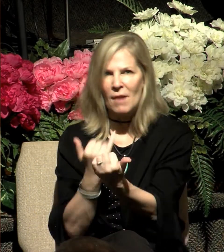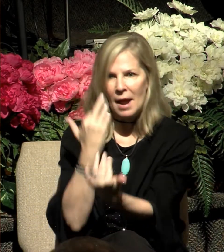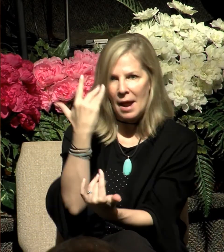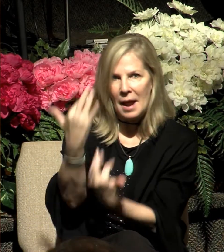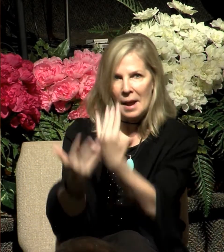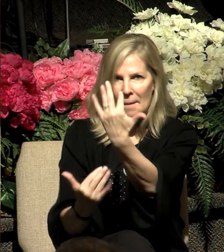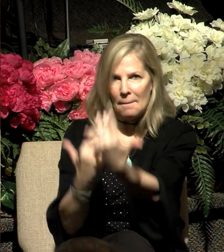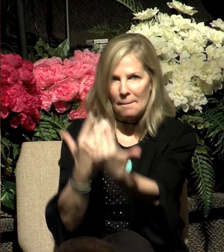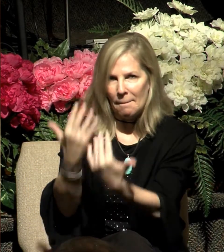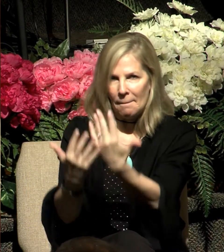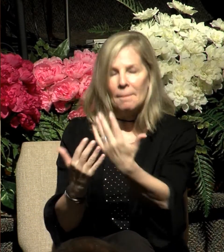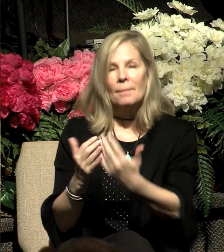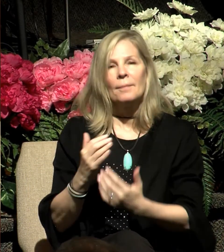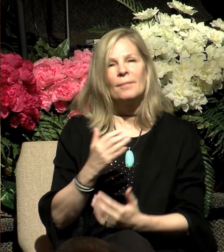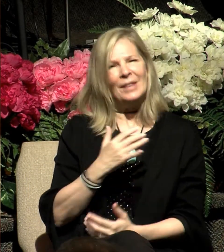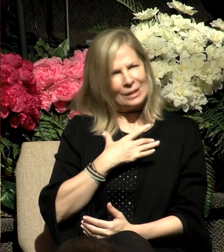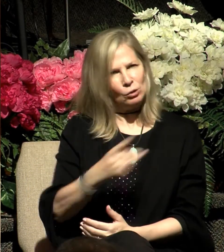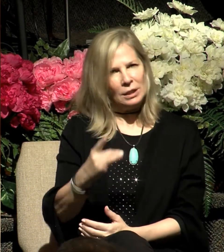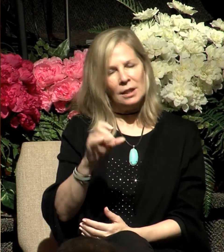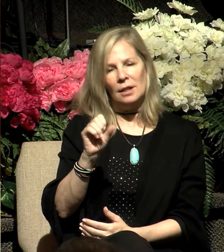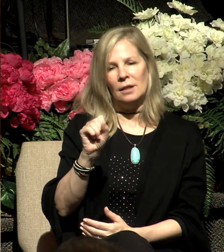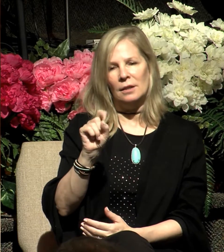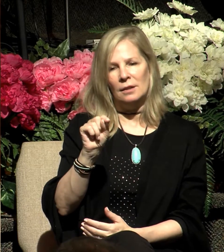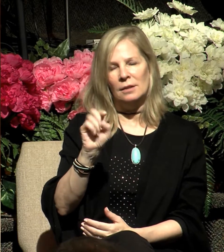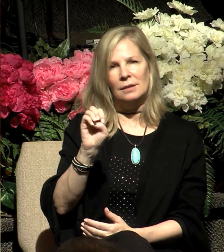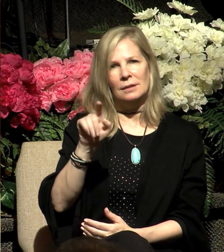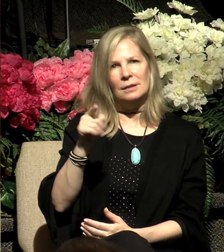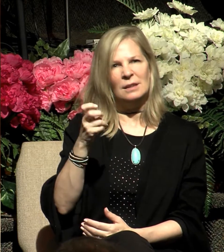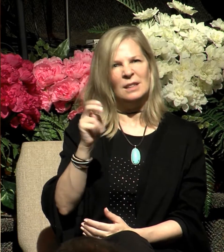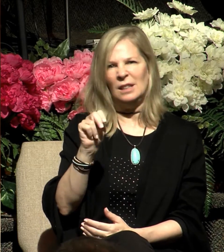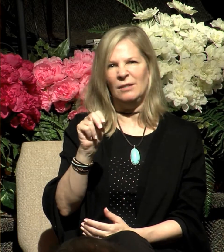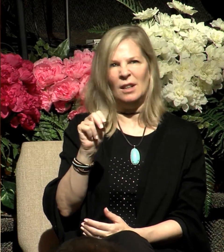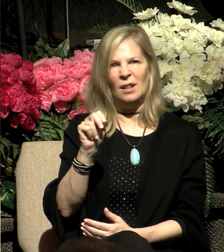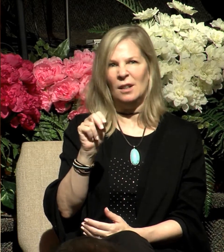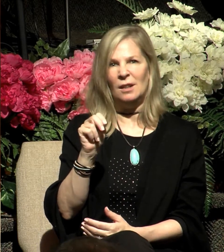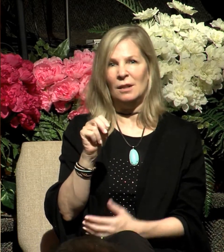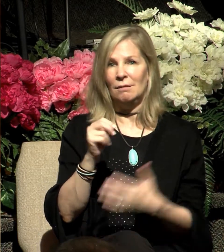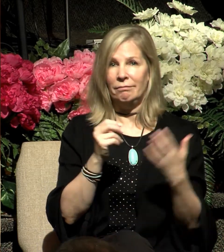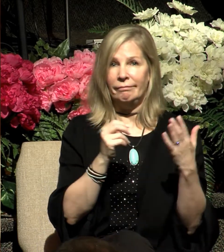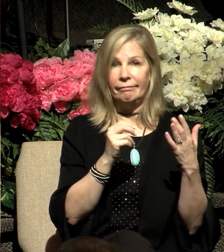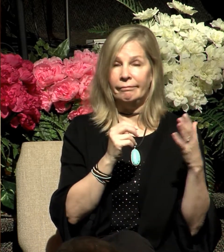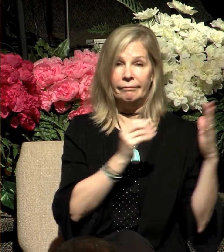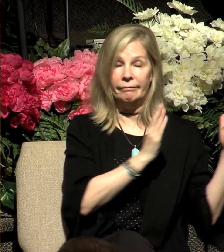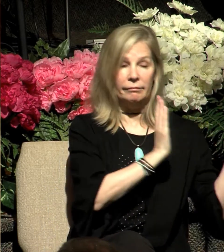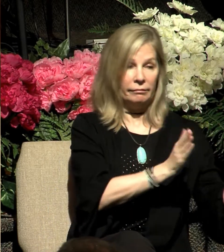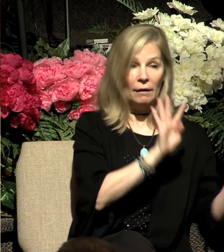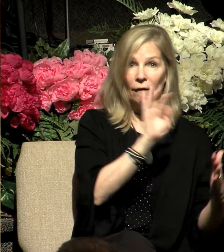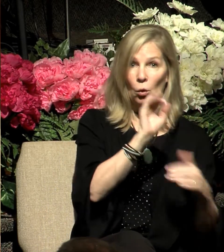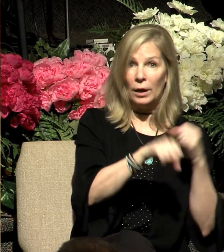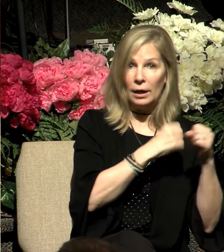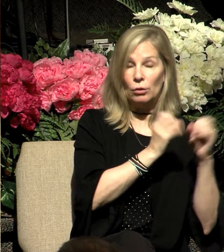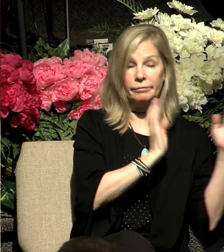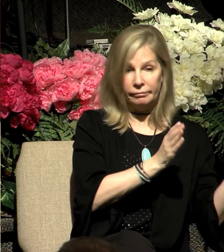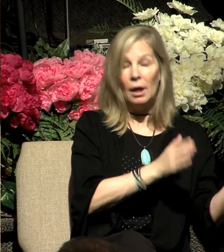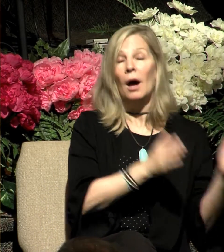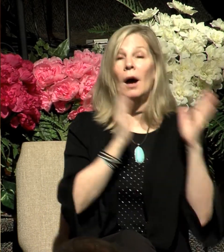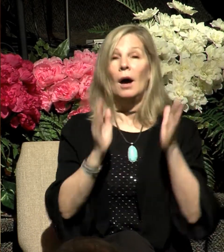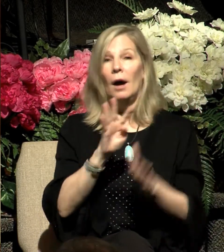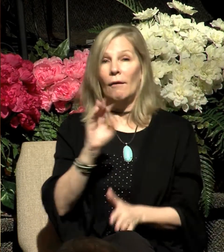interestingly, Stephen passes over the next 40 years of Moses' life in Midian until he comes to the